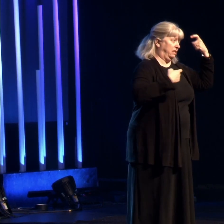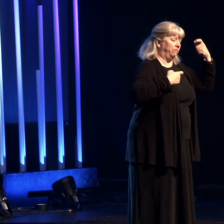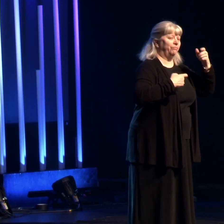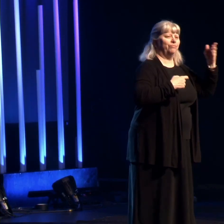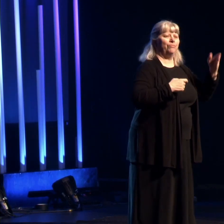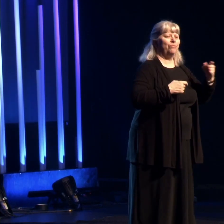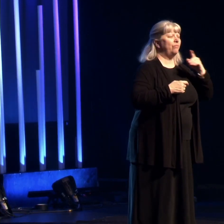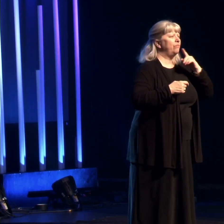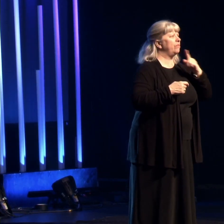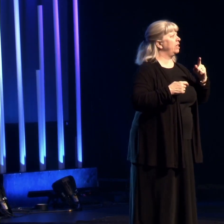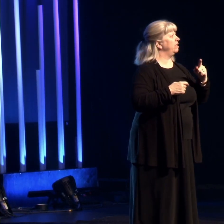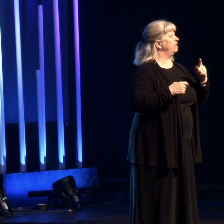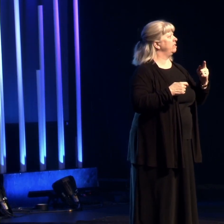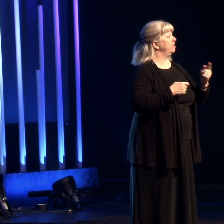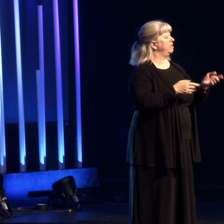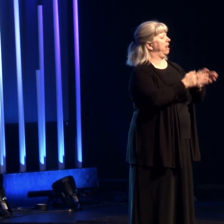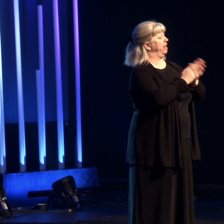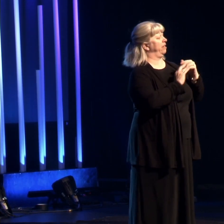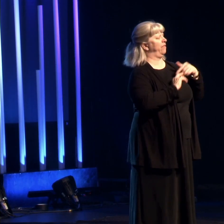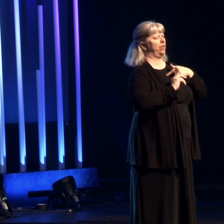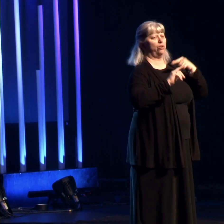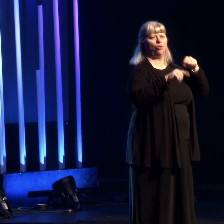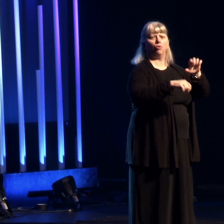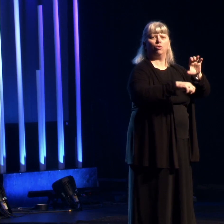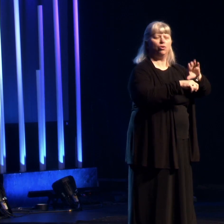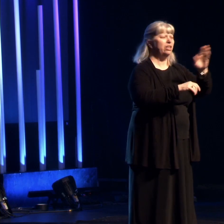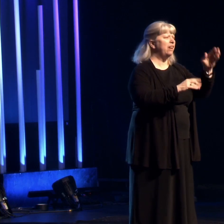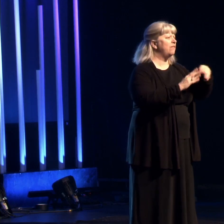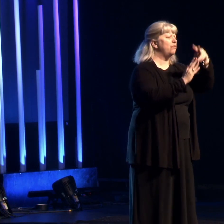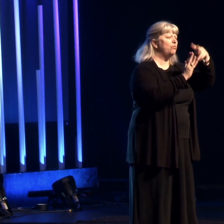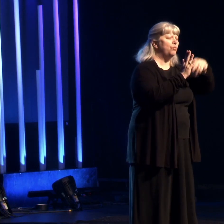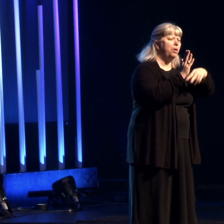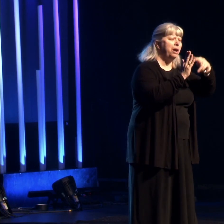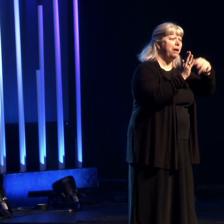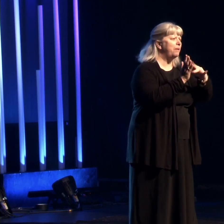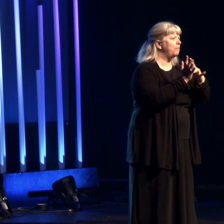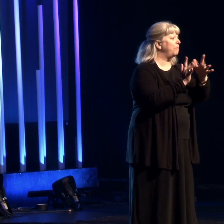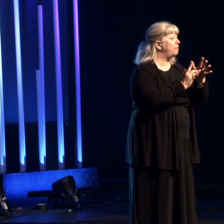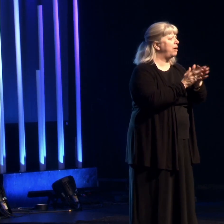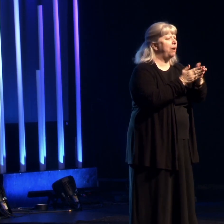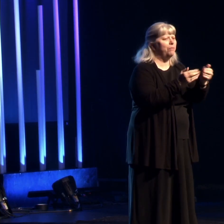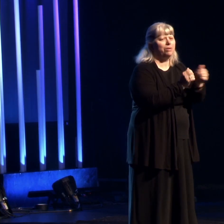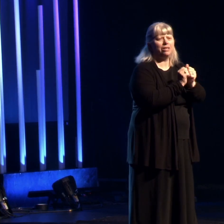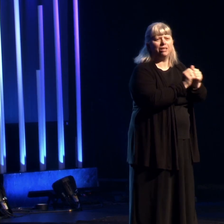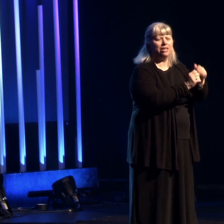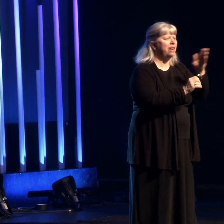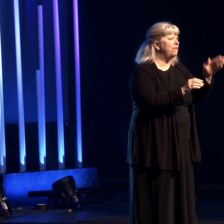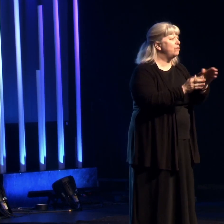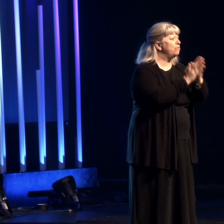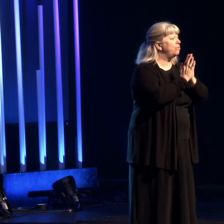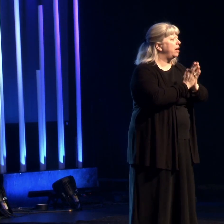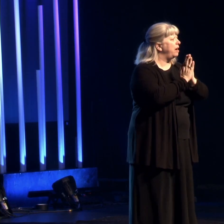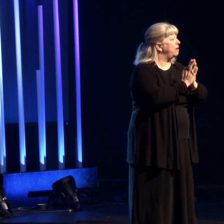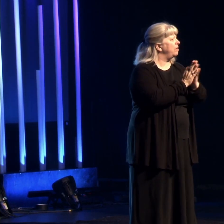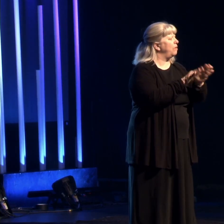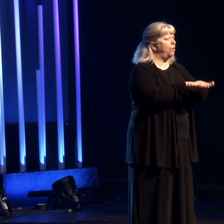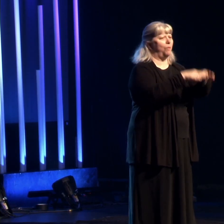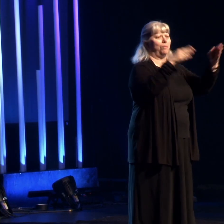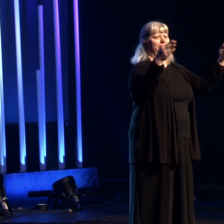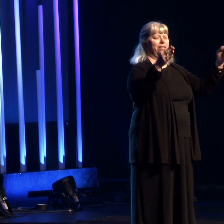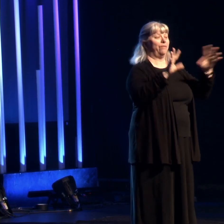sought for us to go to church. We never read the Bible together. We never prayed openly as a family.